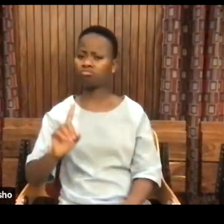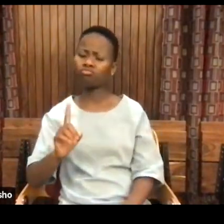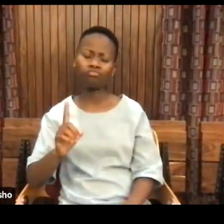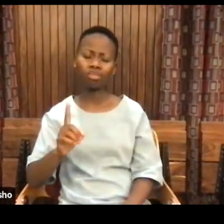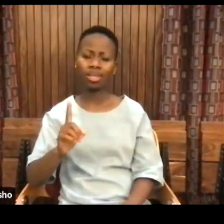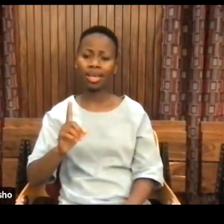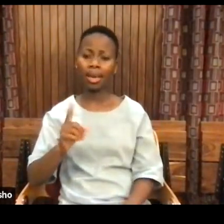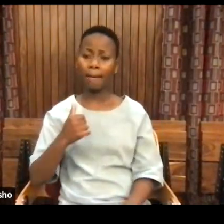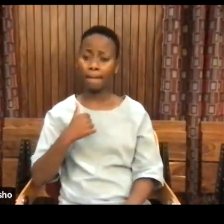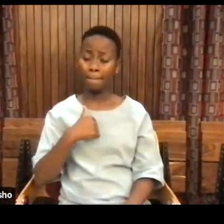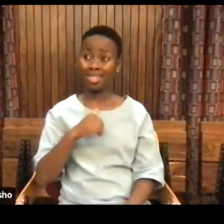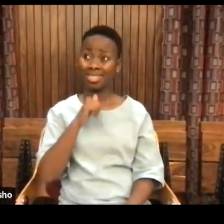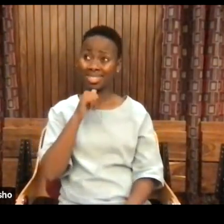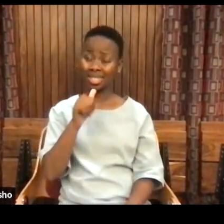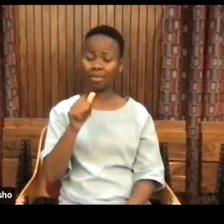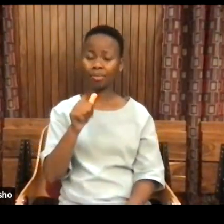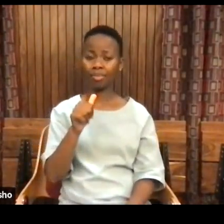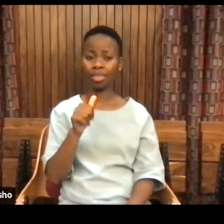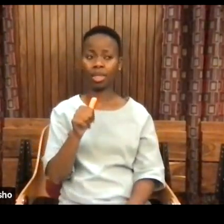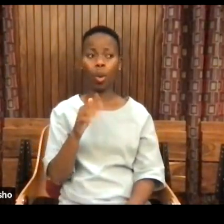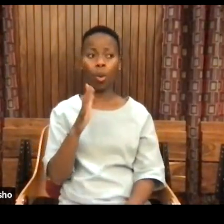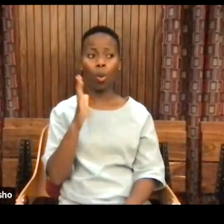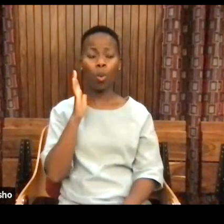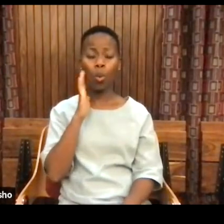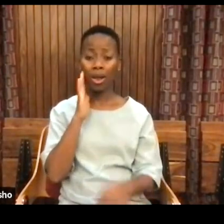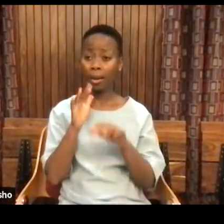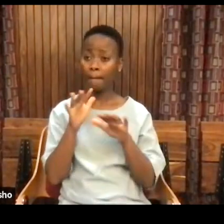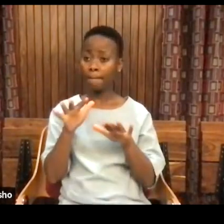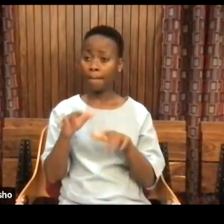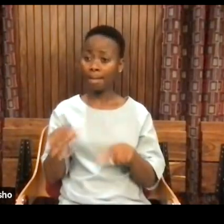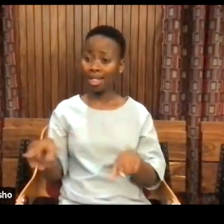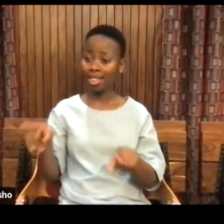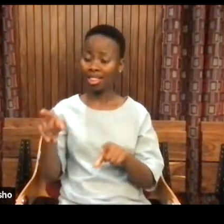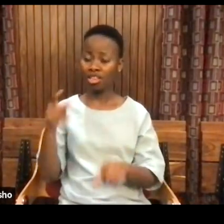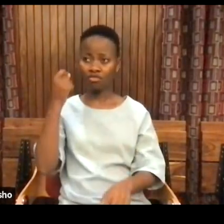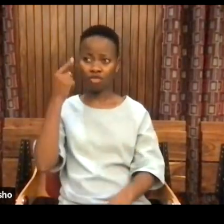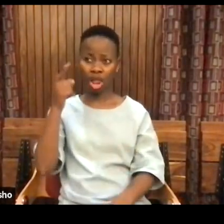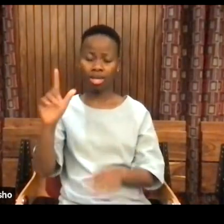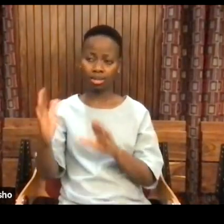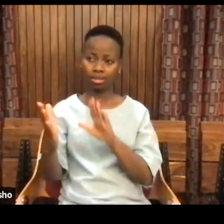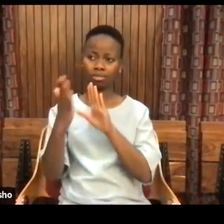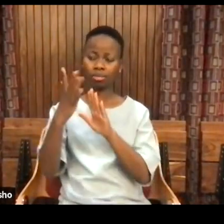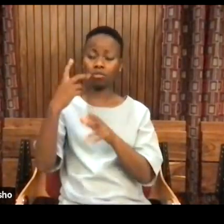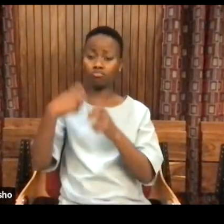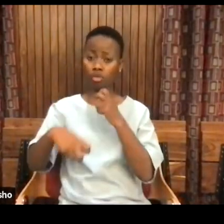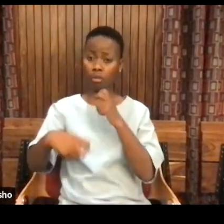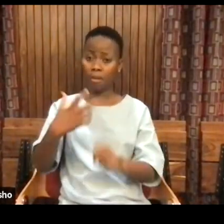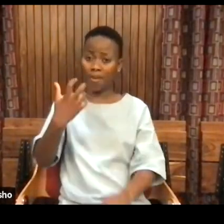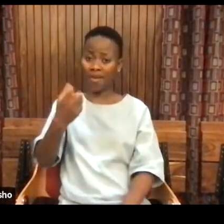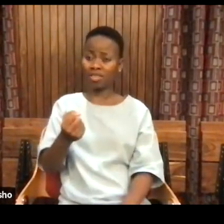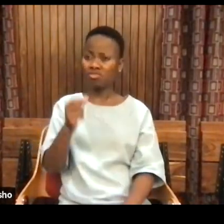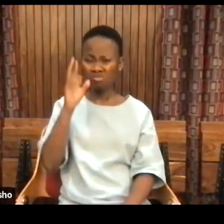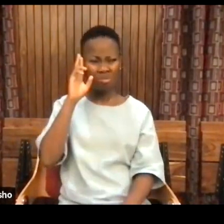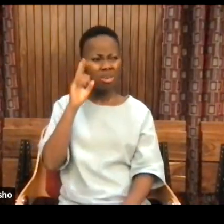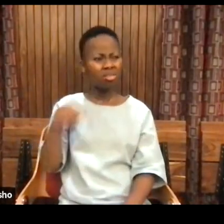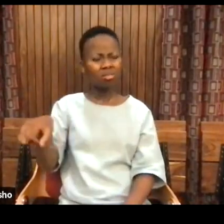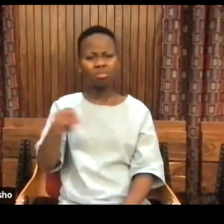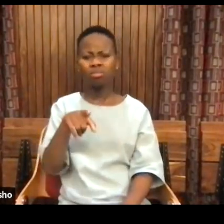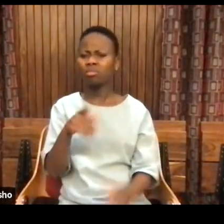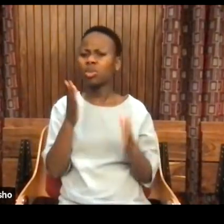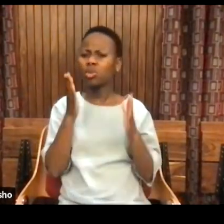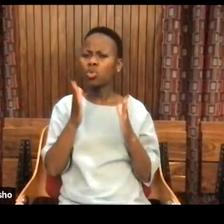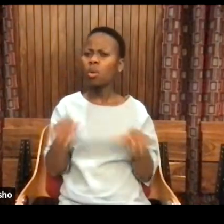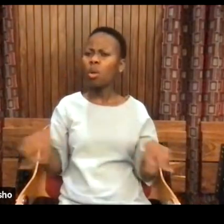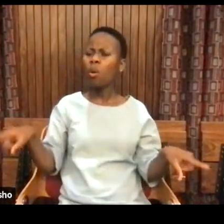when people realize that they face problems. See, all human beings have been struggling with problems. This connects